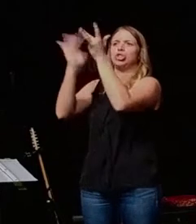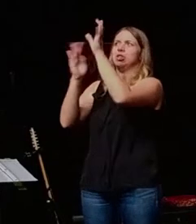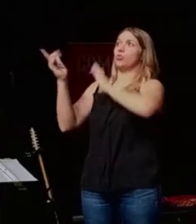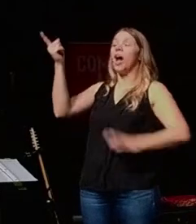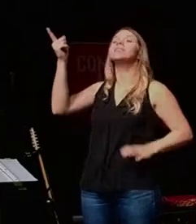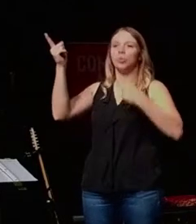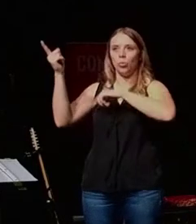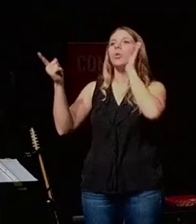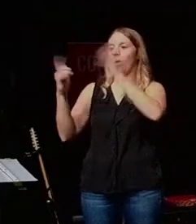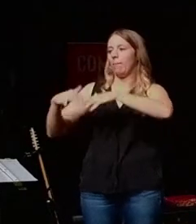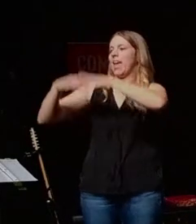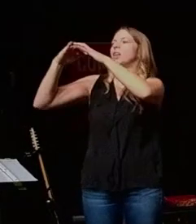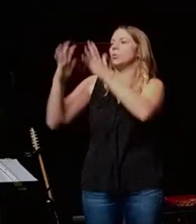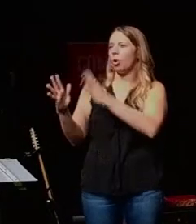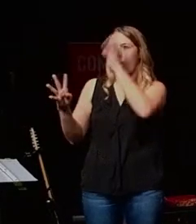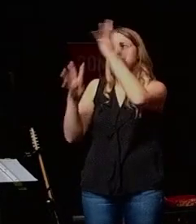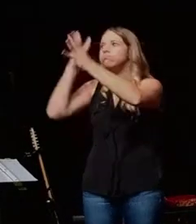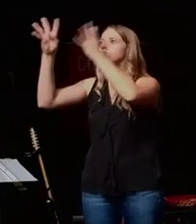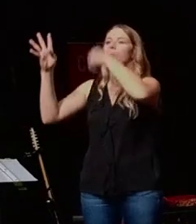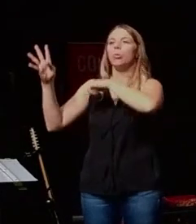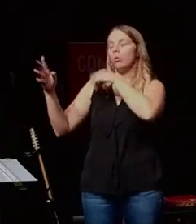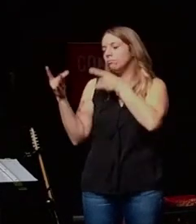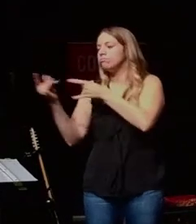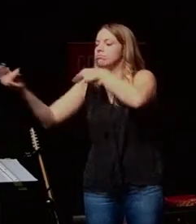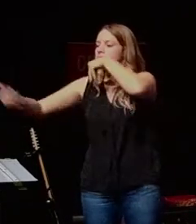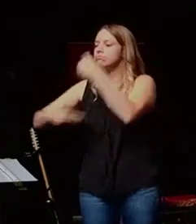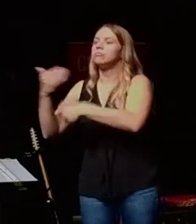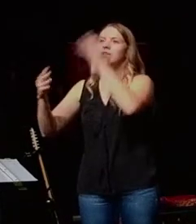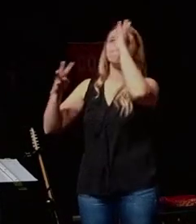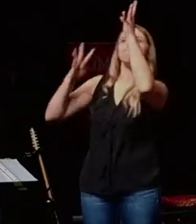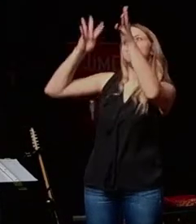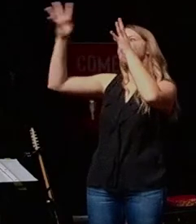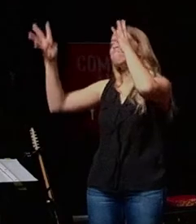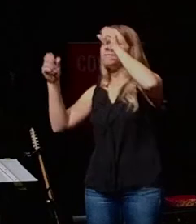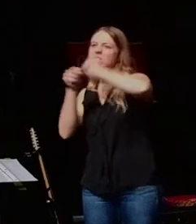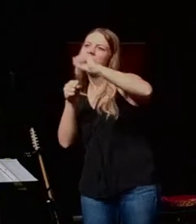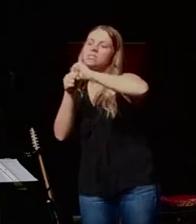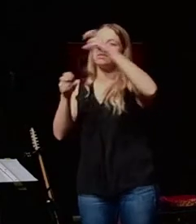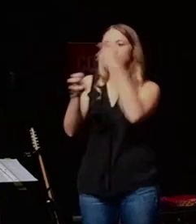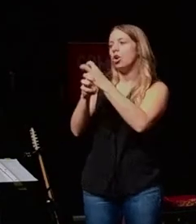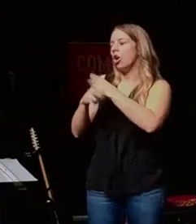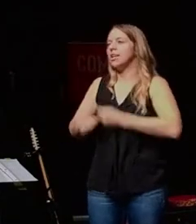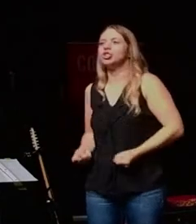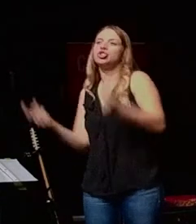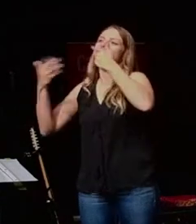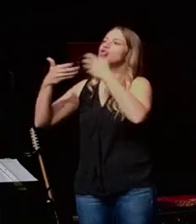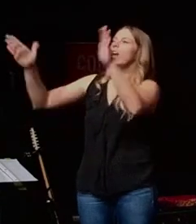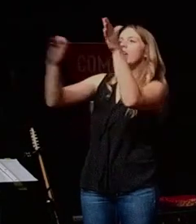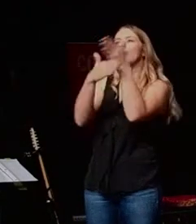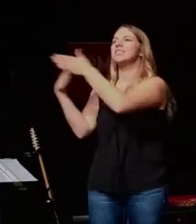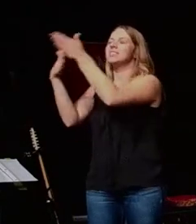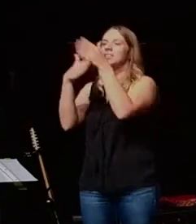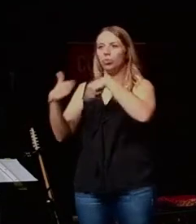we will be entrepreneurial. And we will flow freely. And we will be inventive. And we will be gritty. And we will be generous. And we will